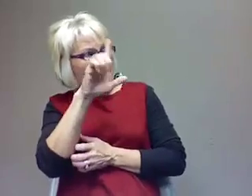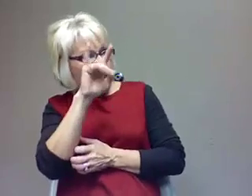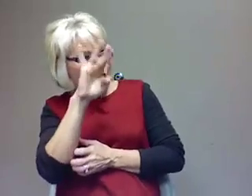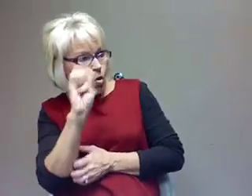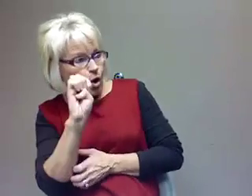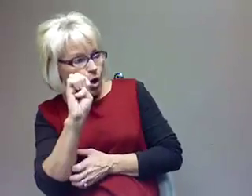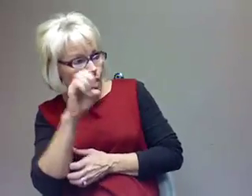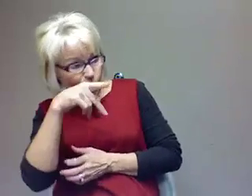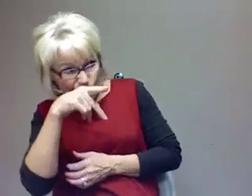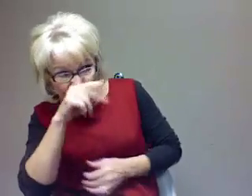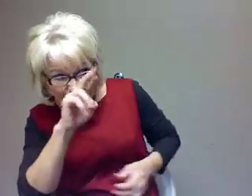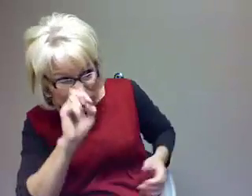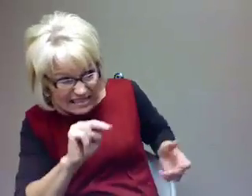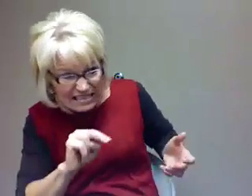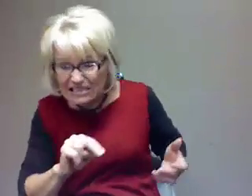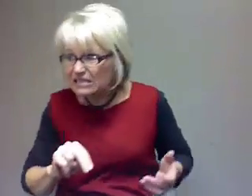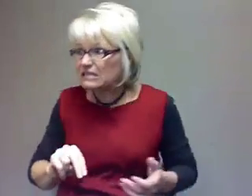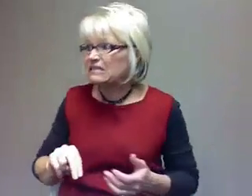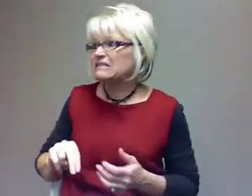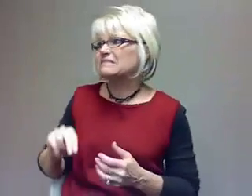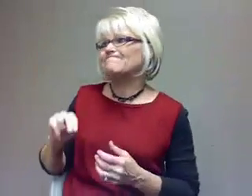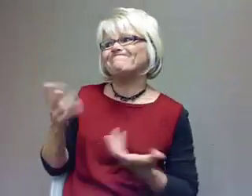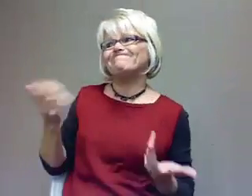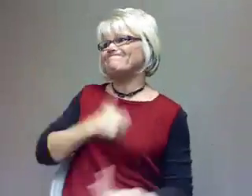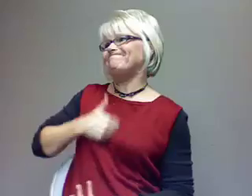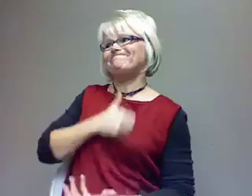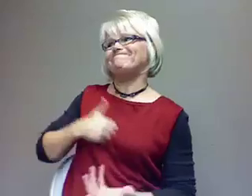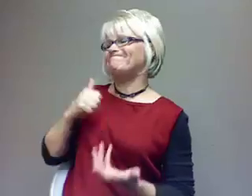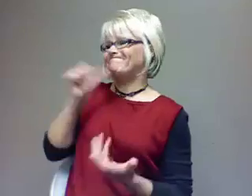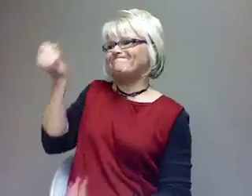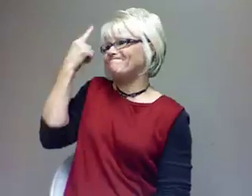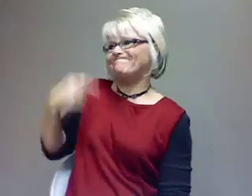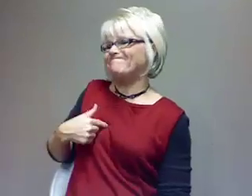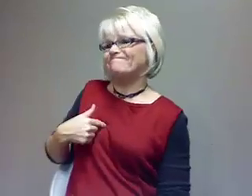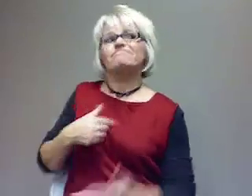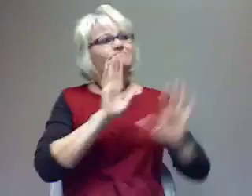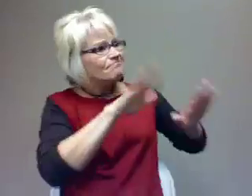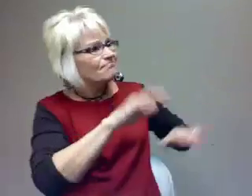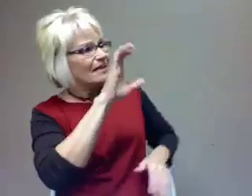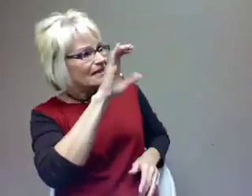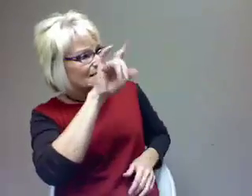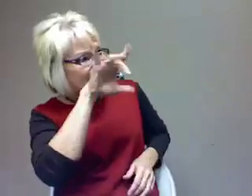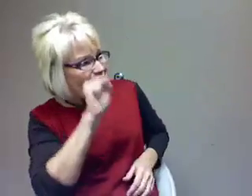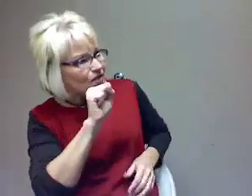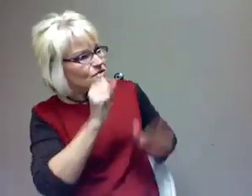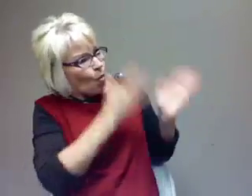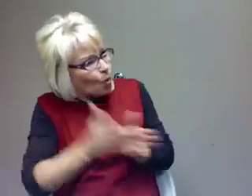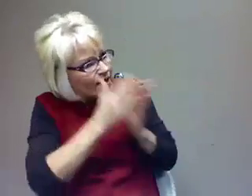Do you know about proteins? I'm like, No. He said, Louie, cells organize into certain molecular structures and that